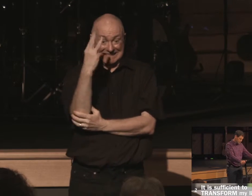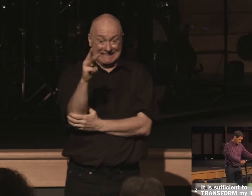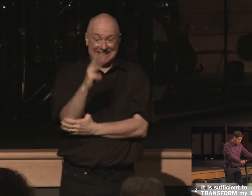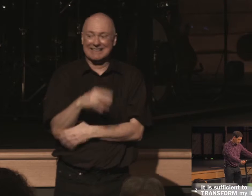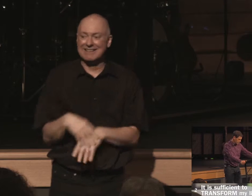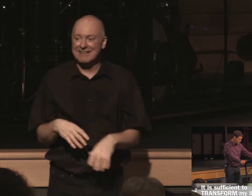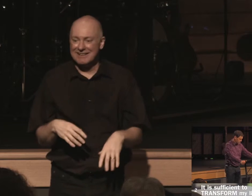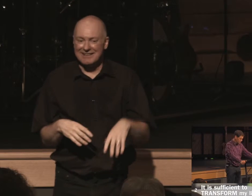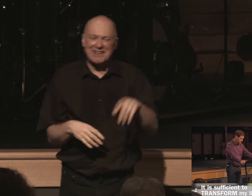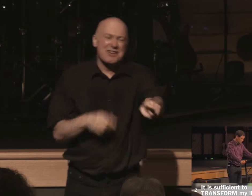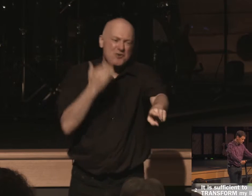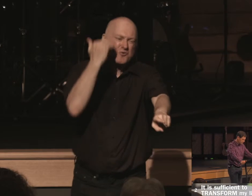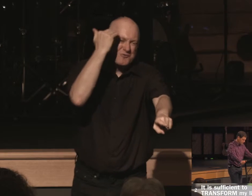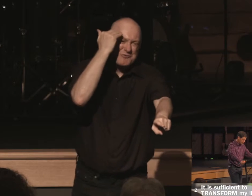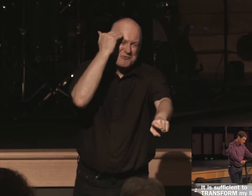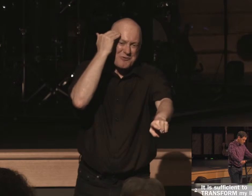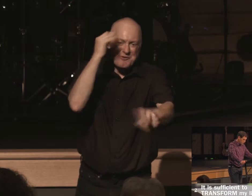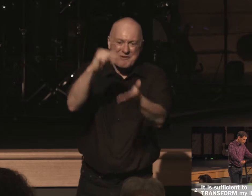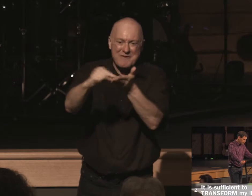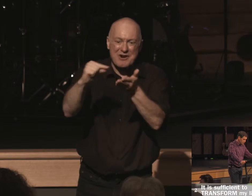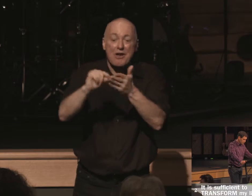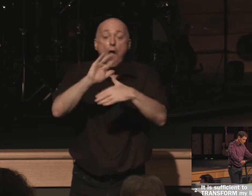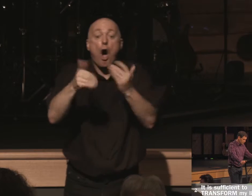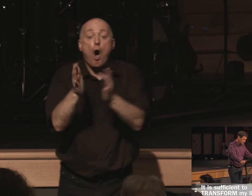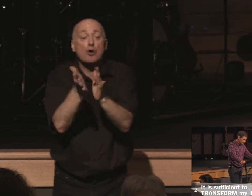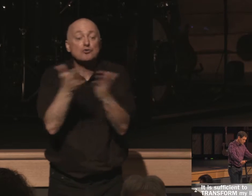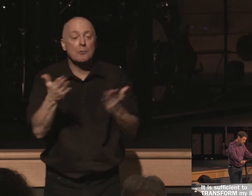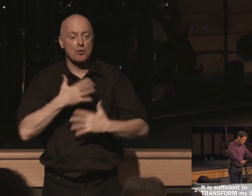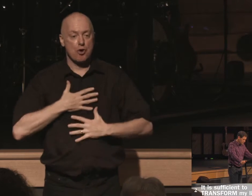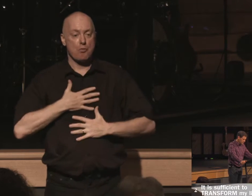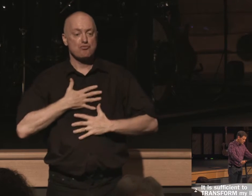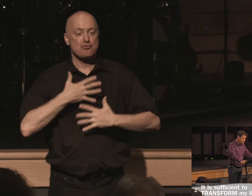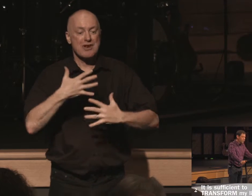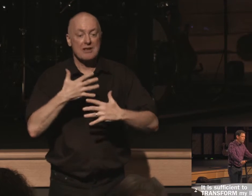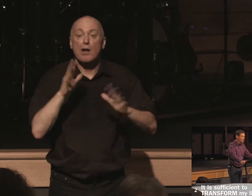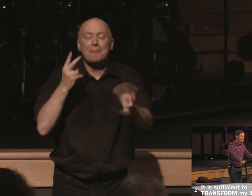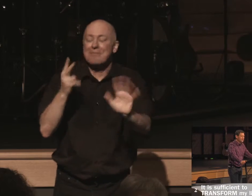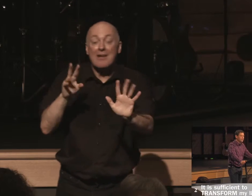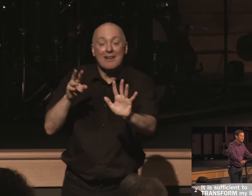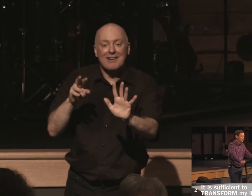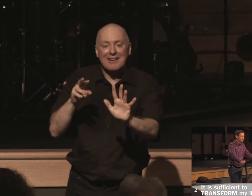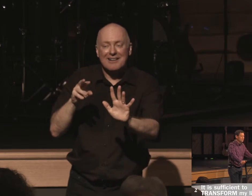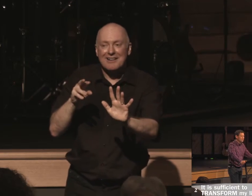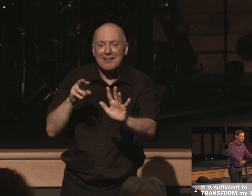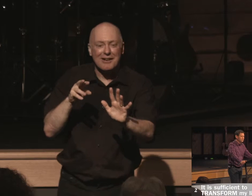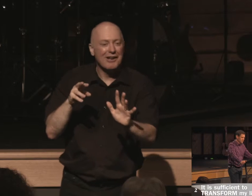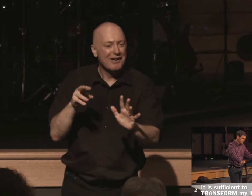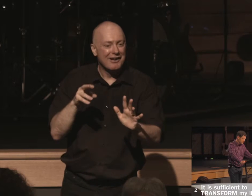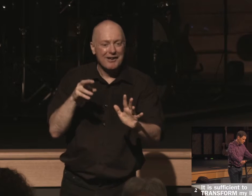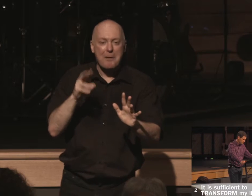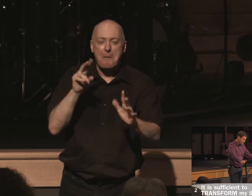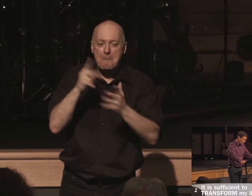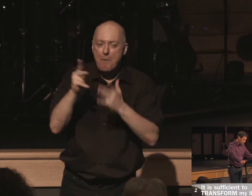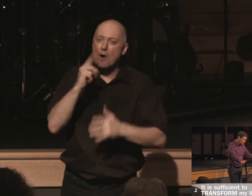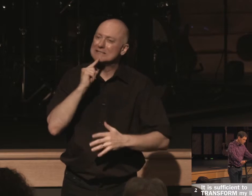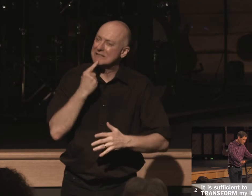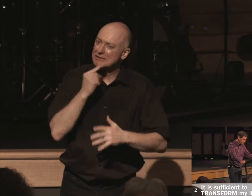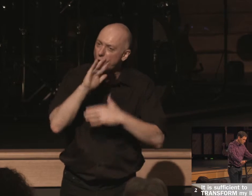you've been here the last couple of weeks all scripture is look at look at paul a led by the lord look how serious he is all scripture is